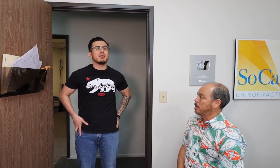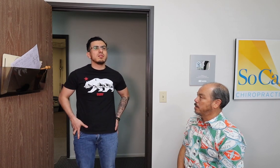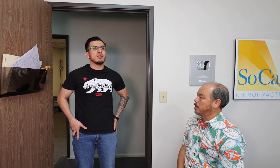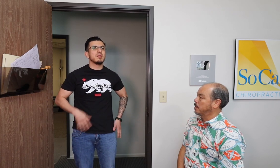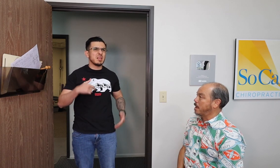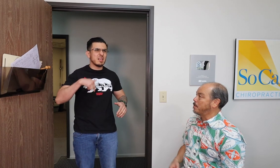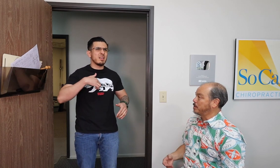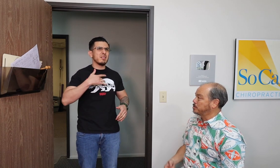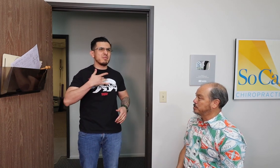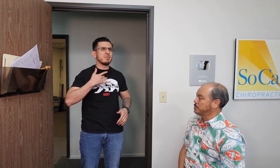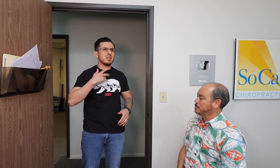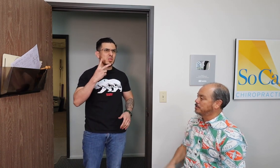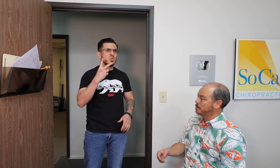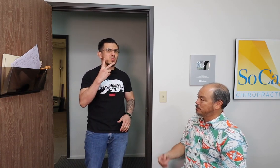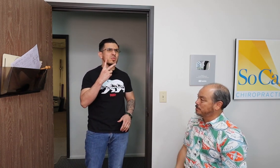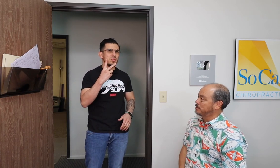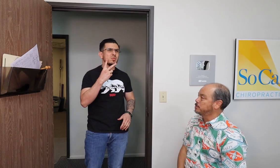How much? Two.